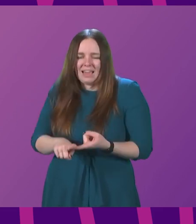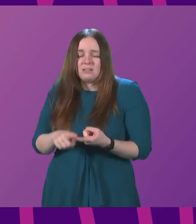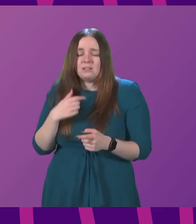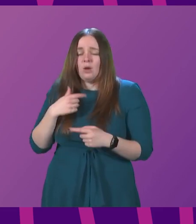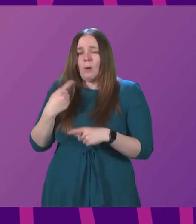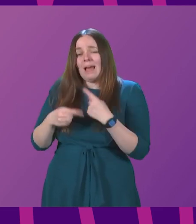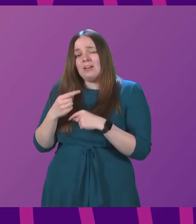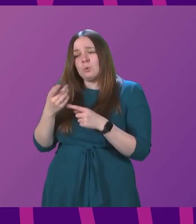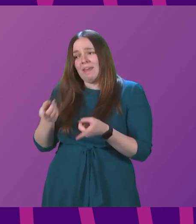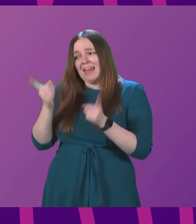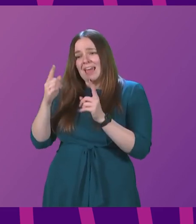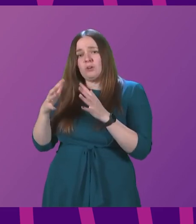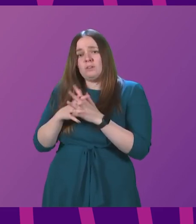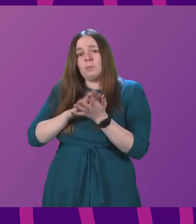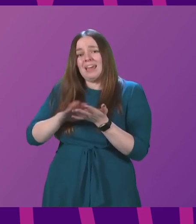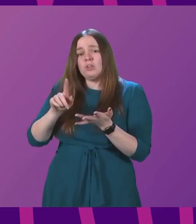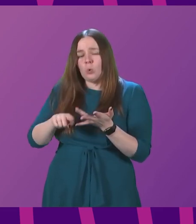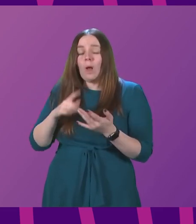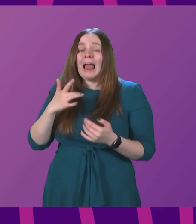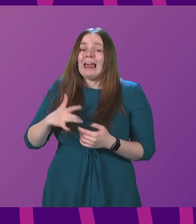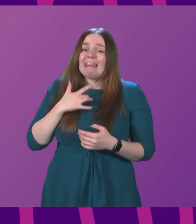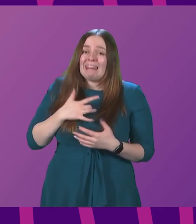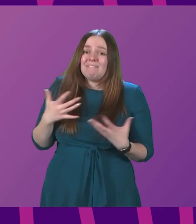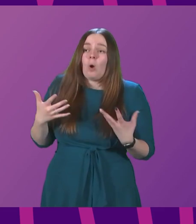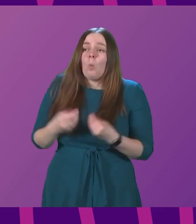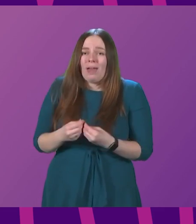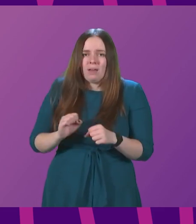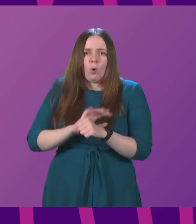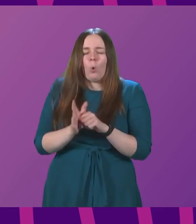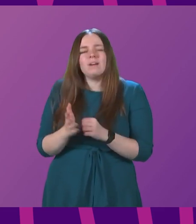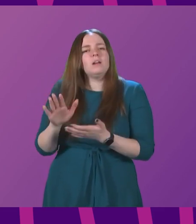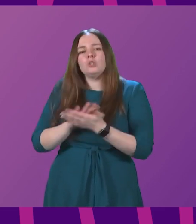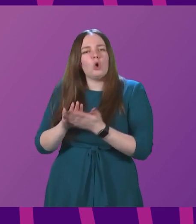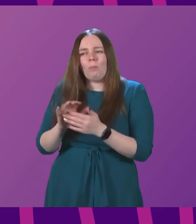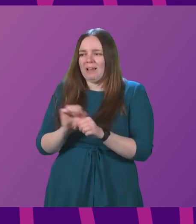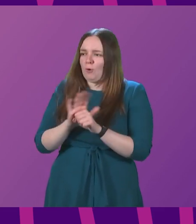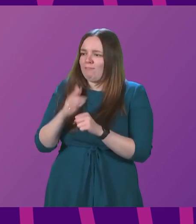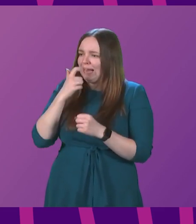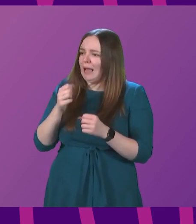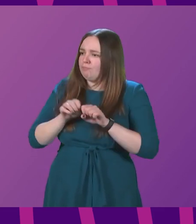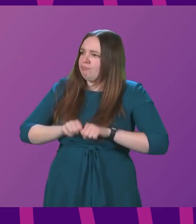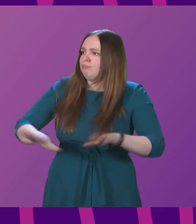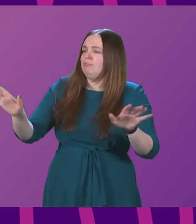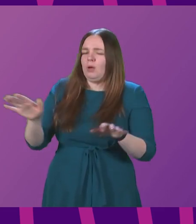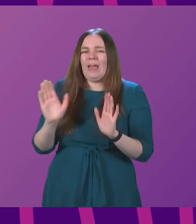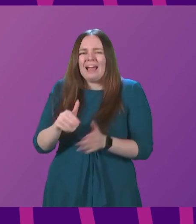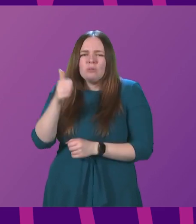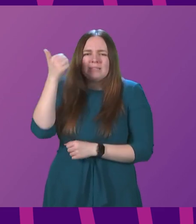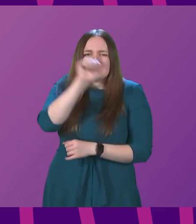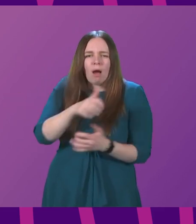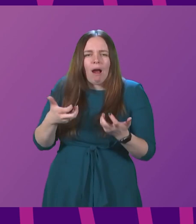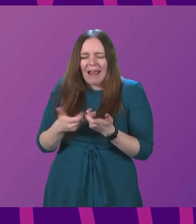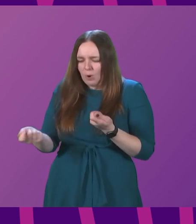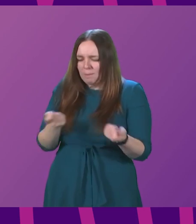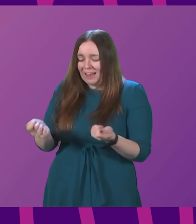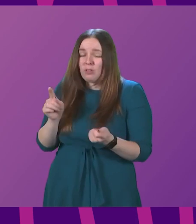head of the WHO. Living with this does not simply mean giving this virus a free ride. We have got to be smart in how we deal with it. And that is what we